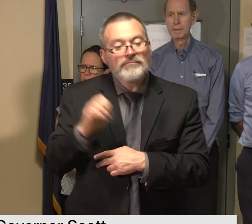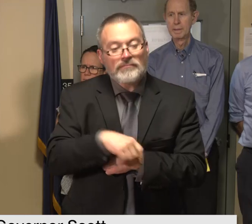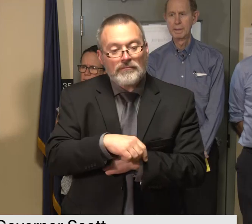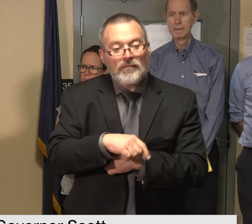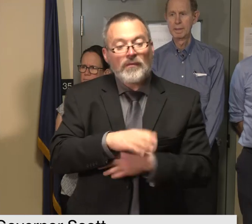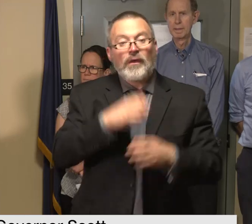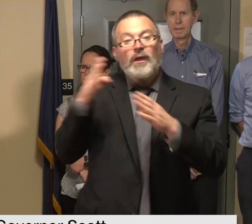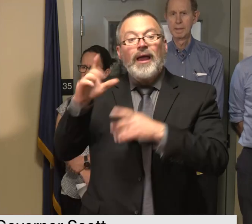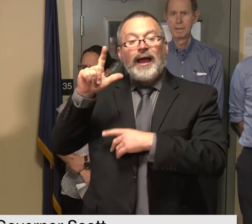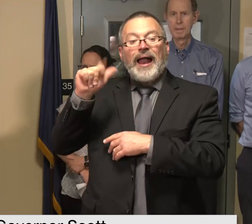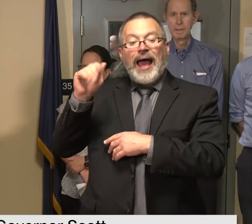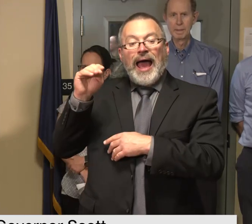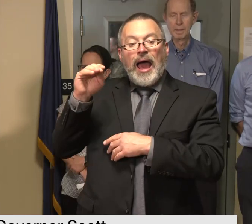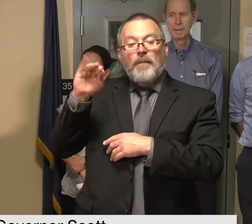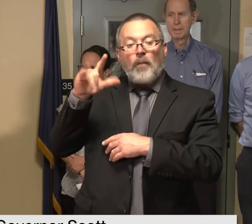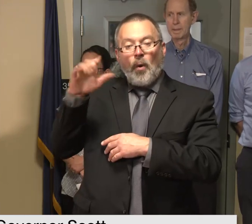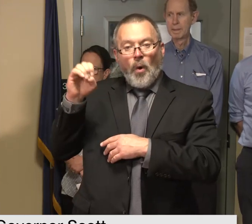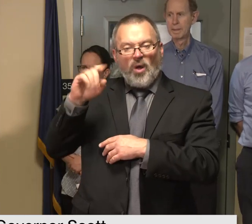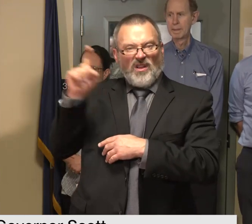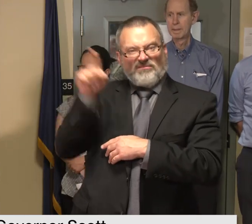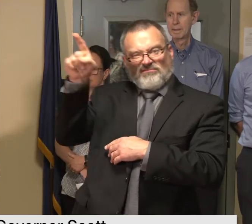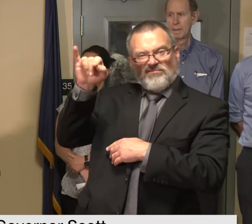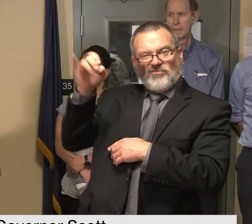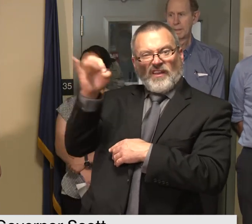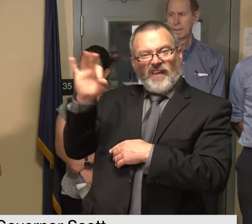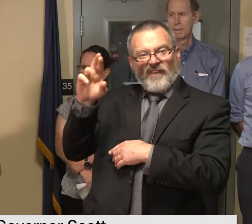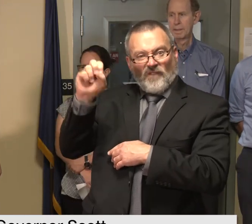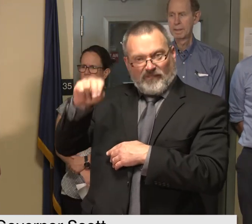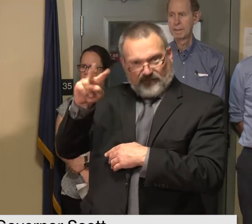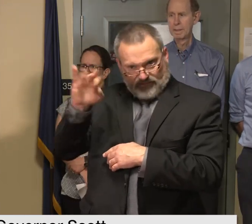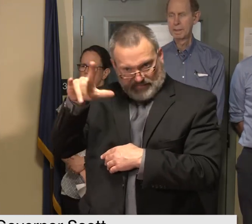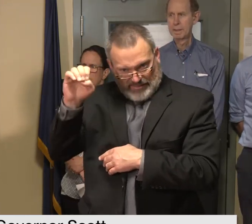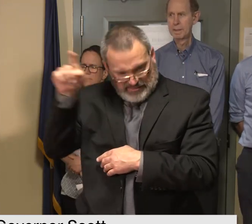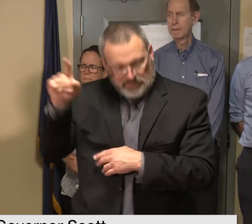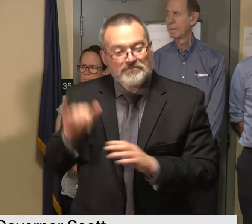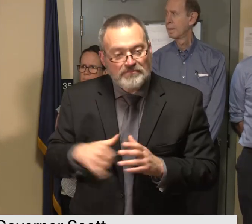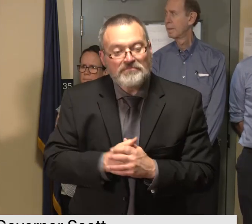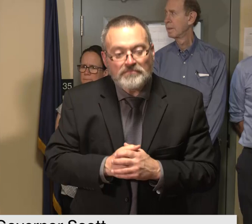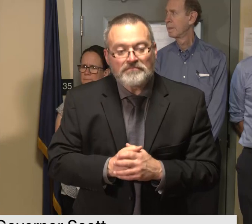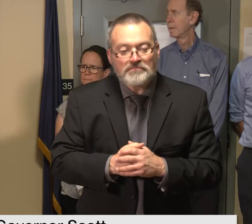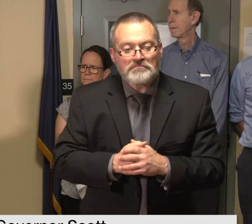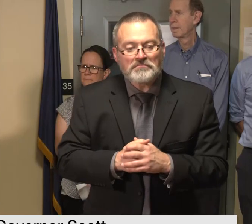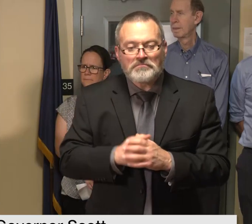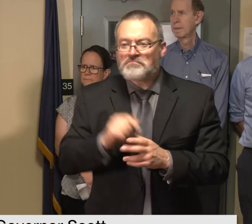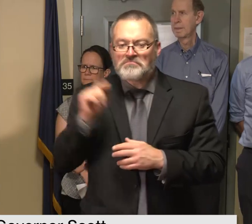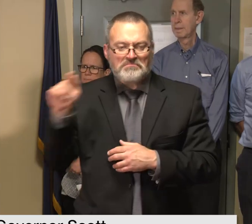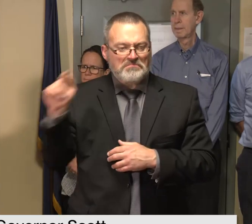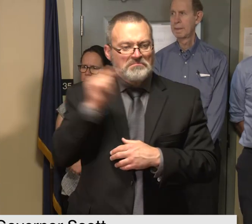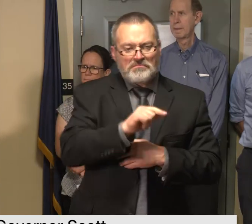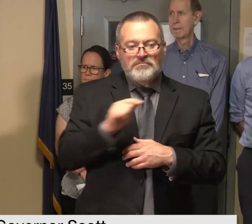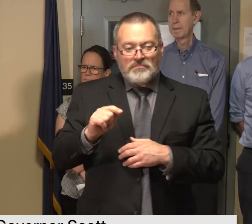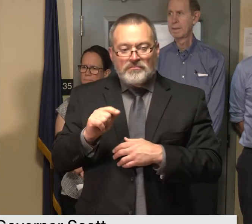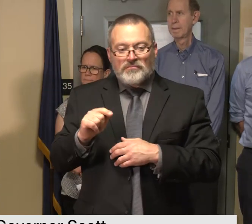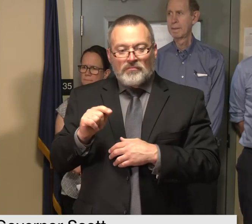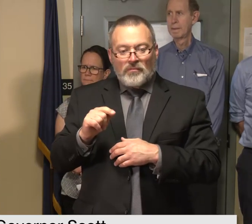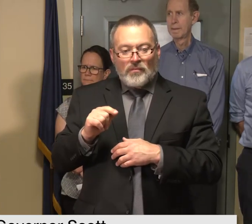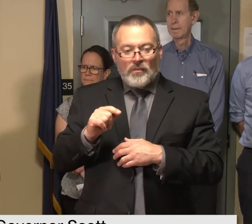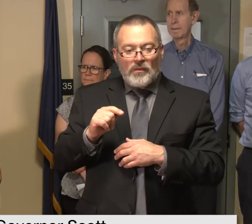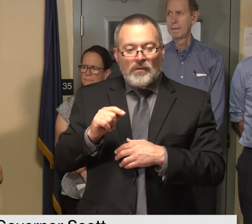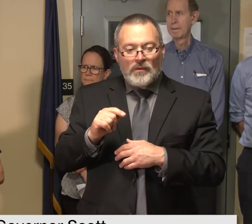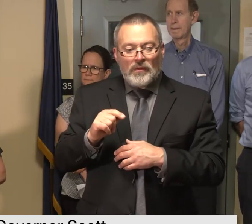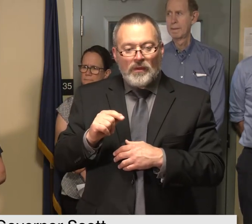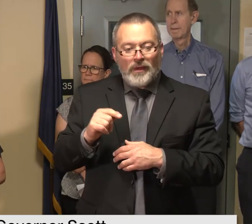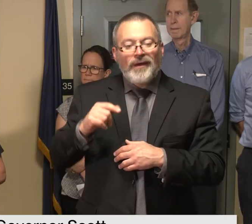in Jeffersonville while isolated showers and thunderstorms are expected for today and